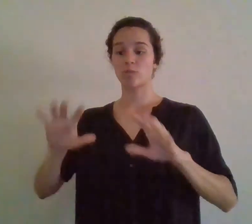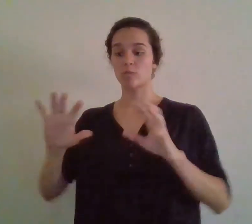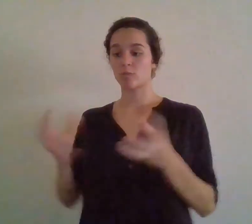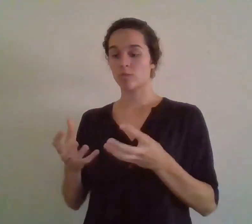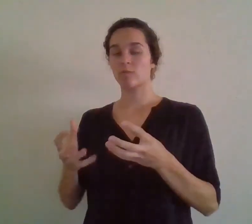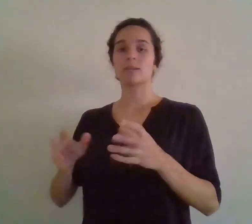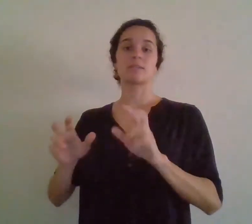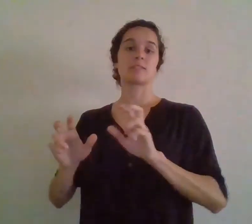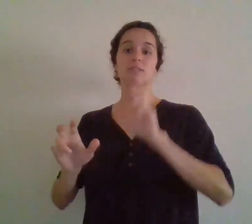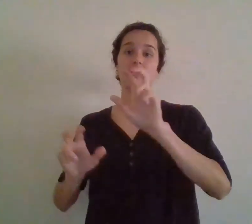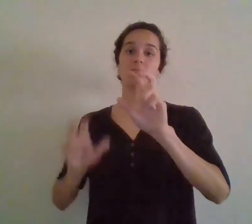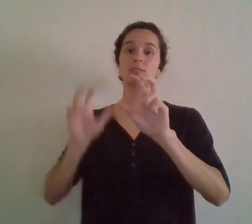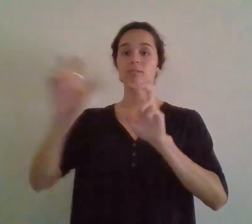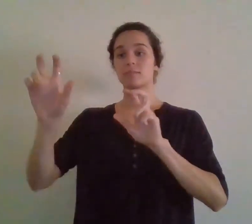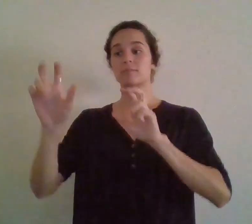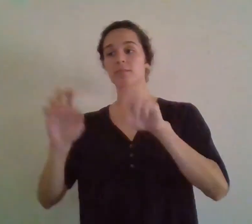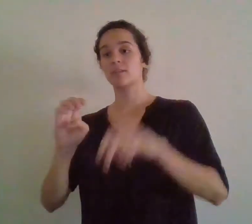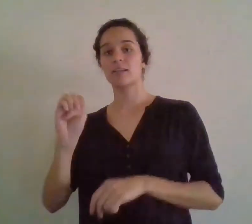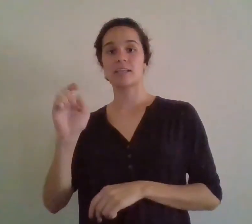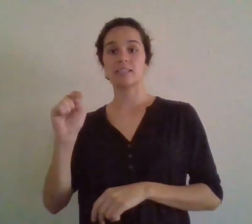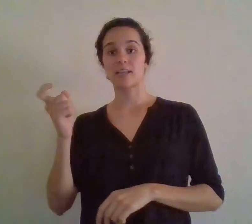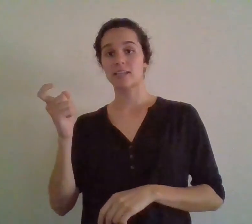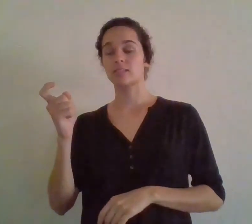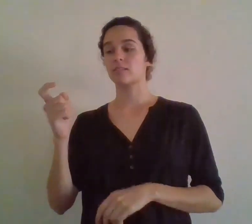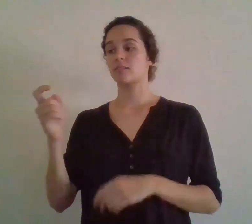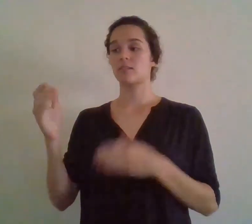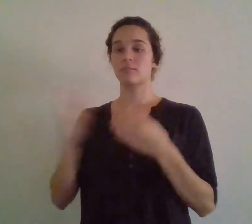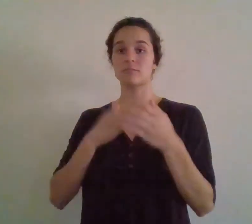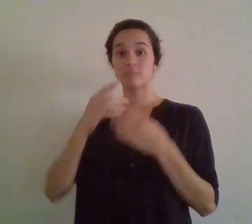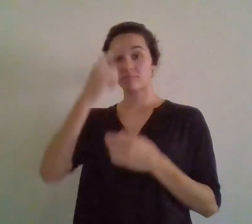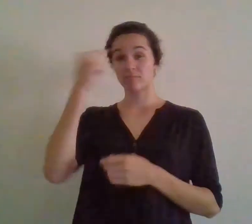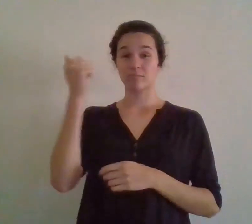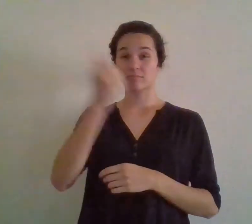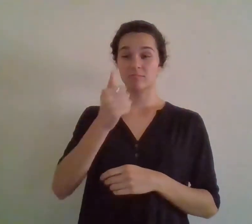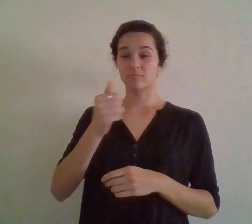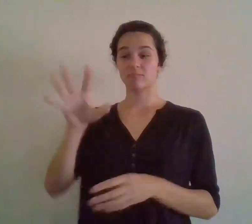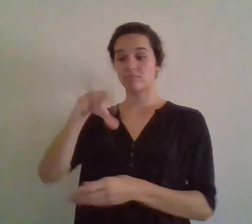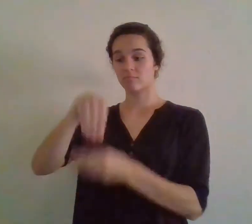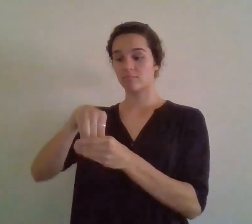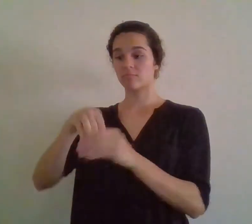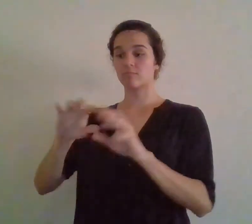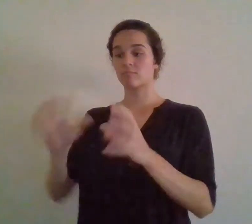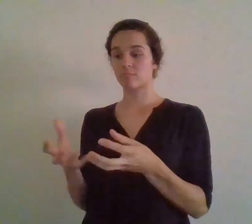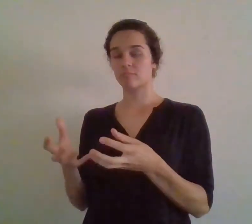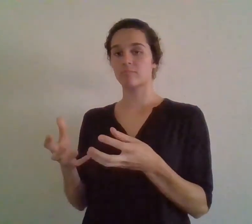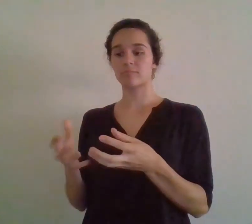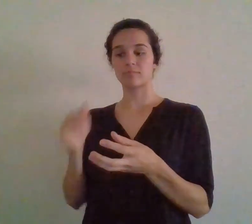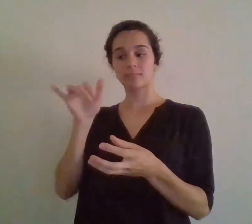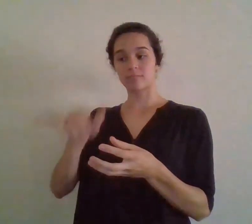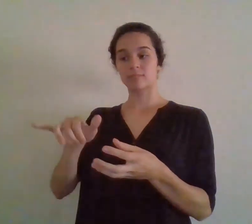simply, it is a group of either stocks, ETFs, or whatever you decide to put into it